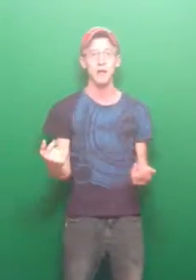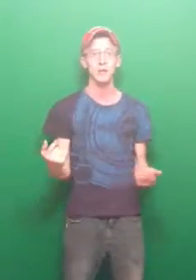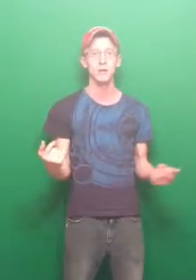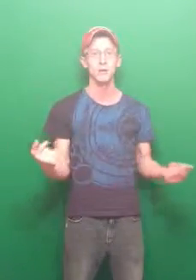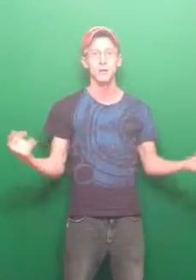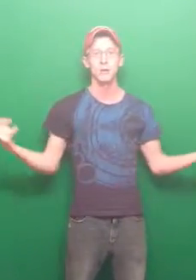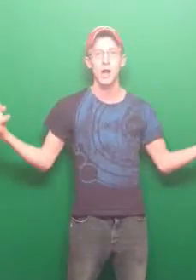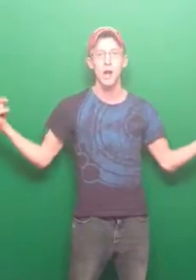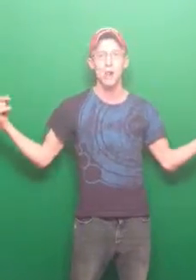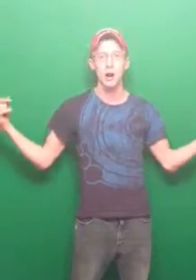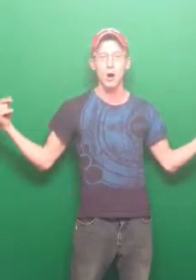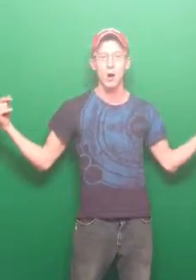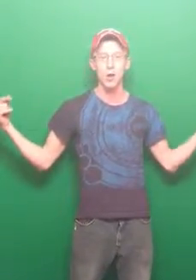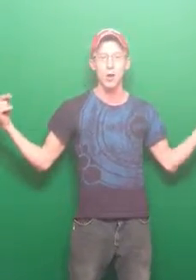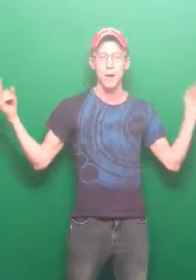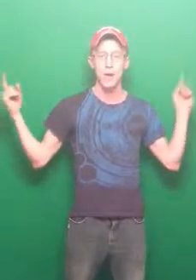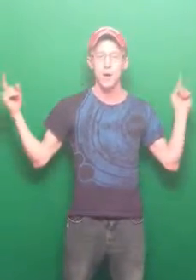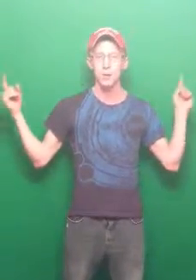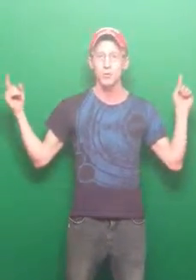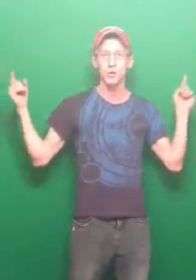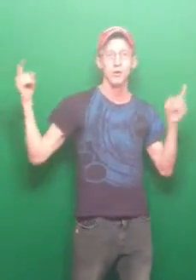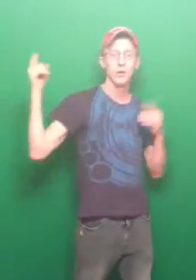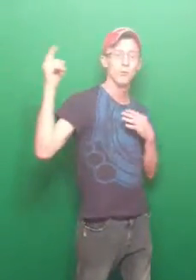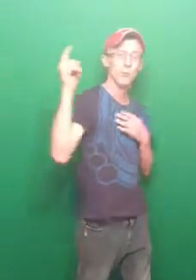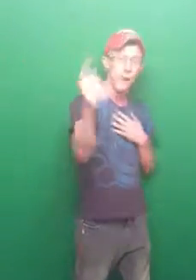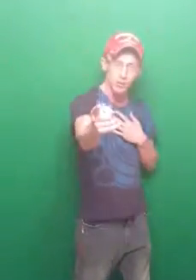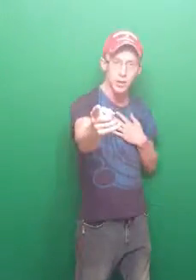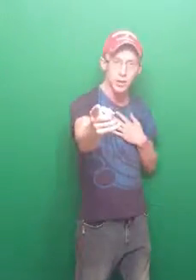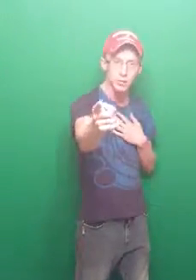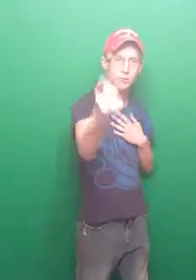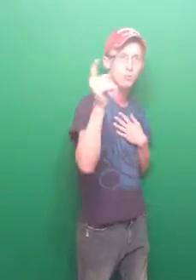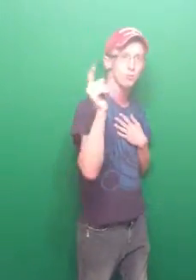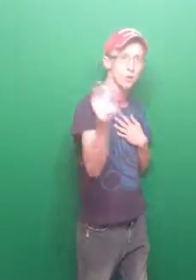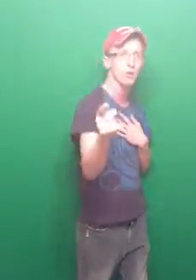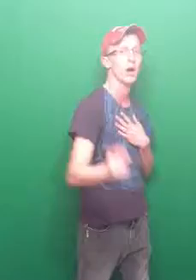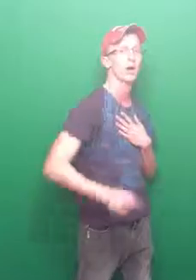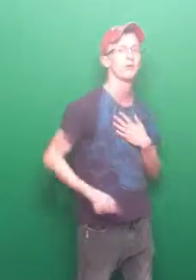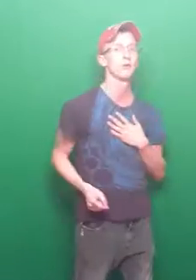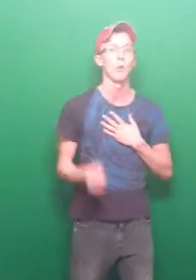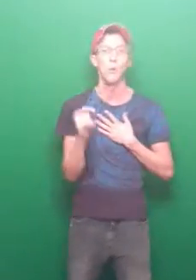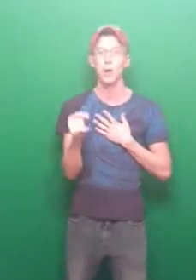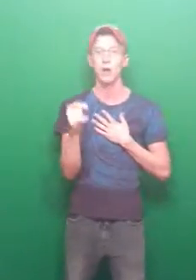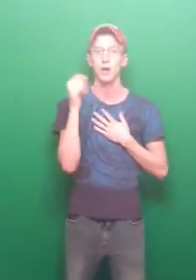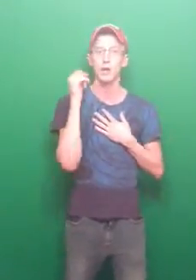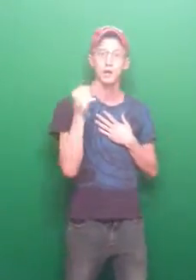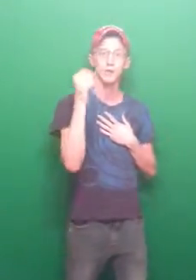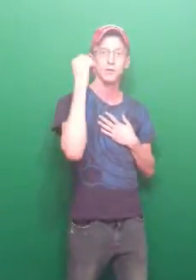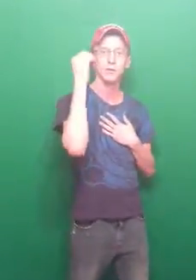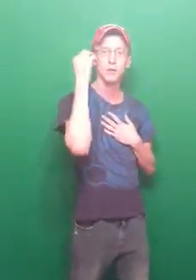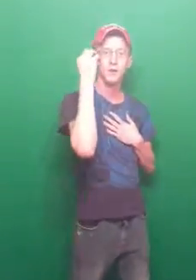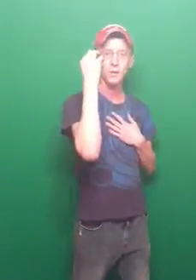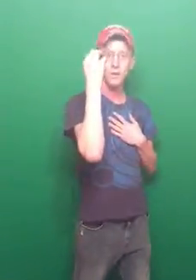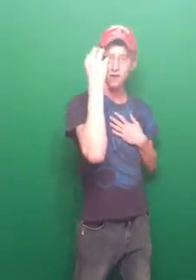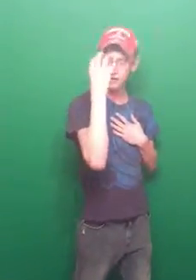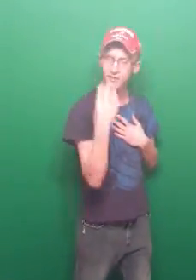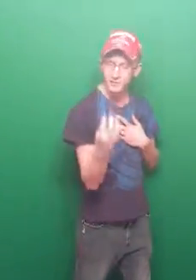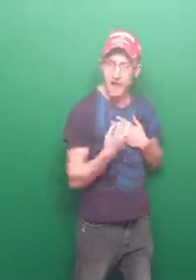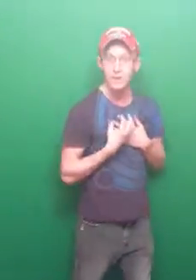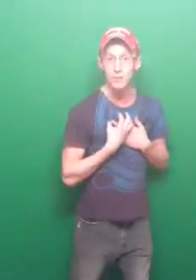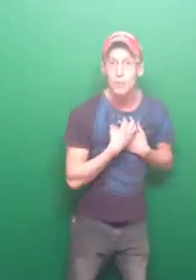I'm all about helping you realize what it is that is inside of you